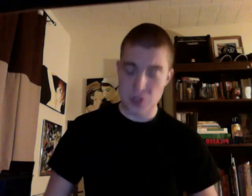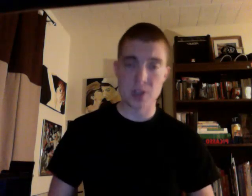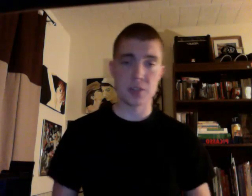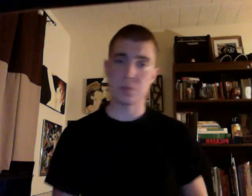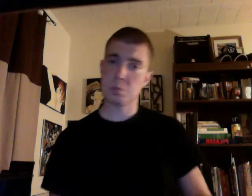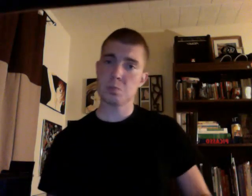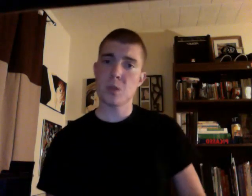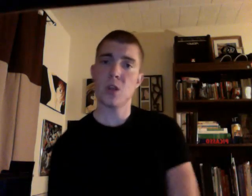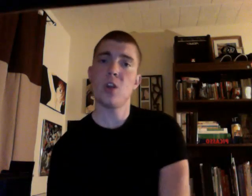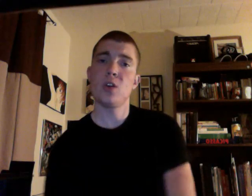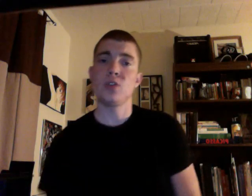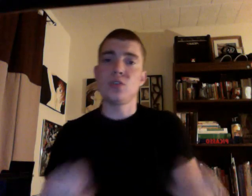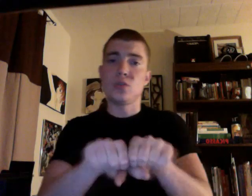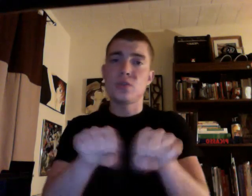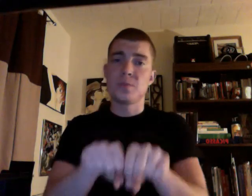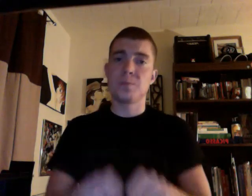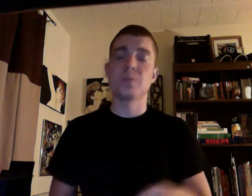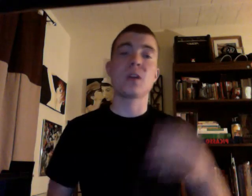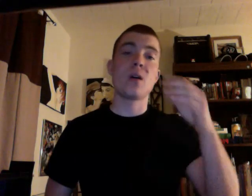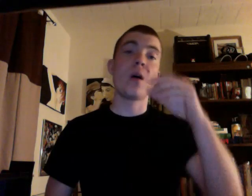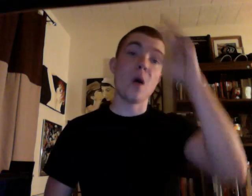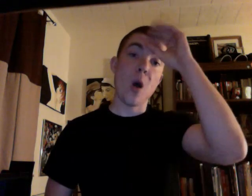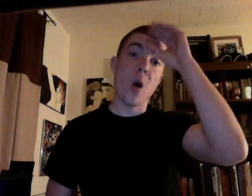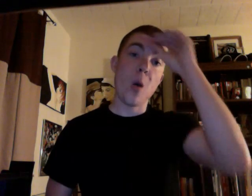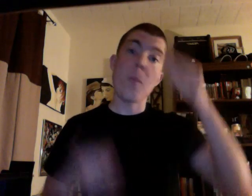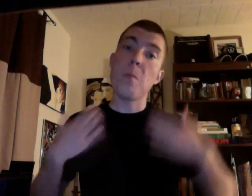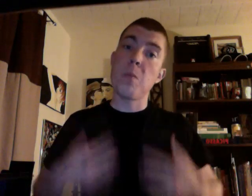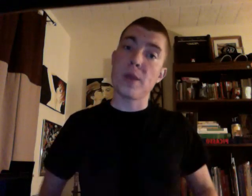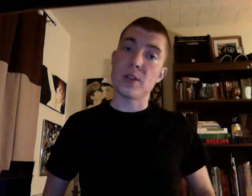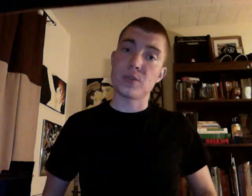shorts, shoes, boy clothes.